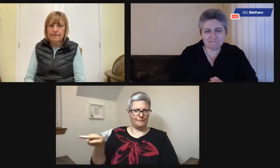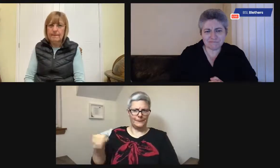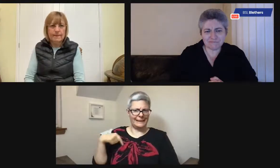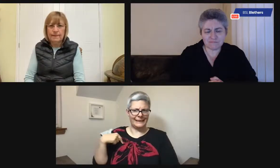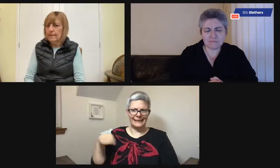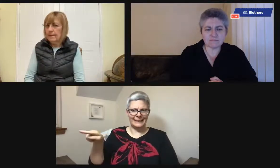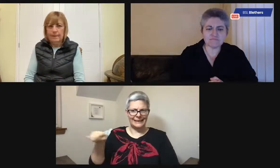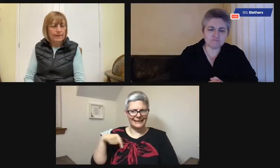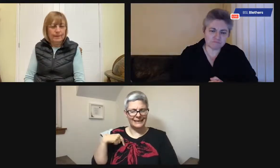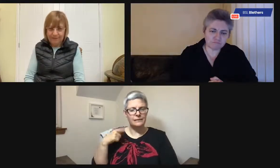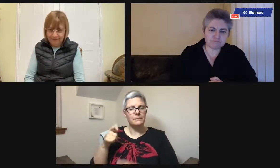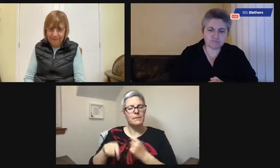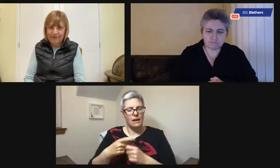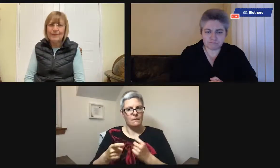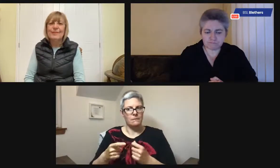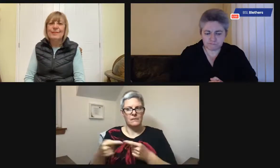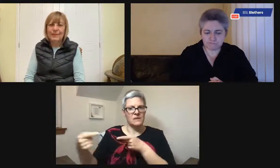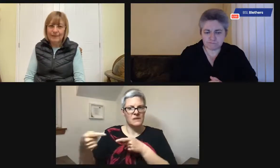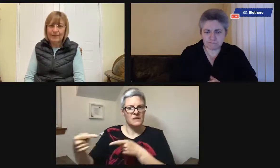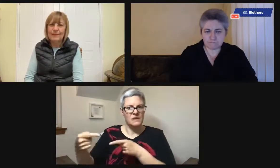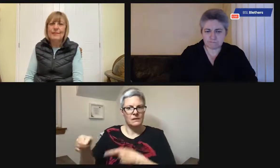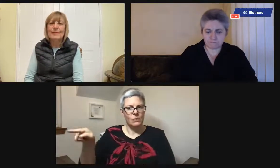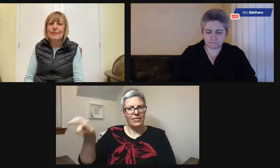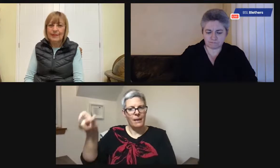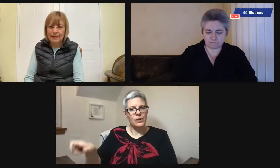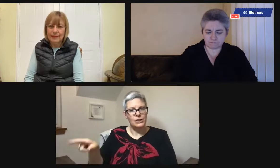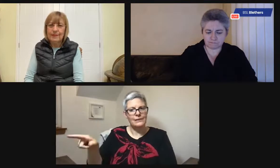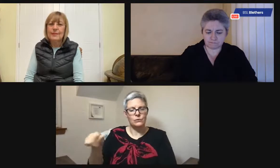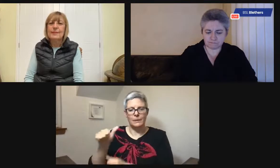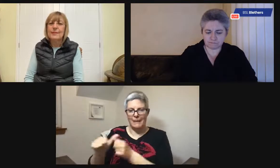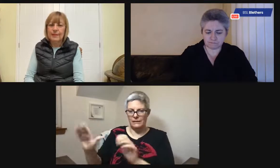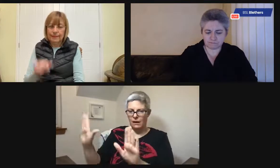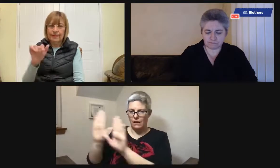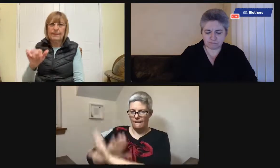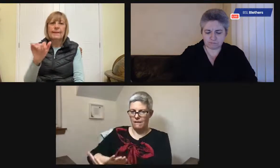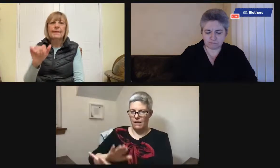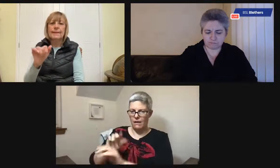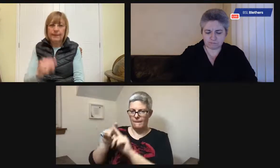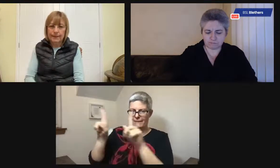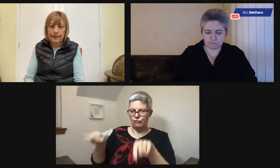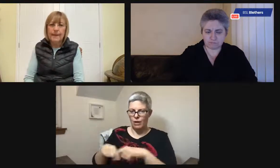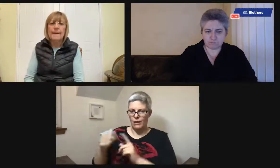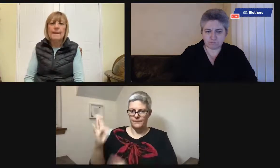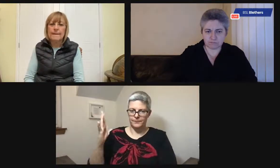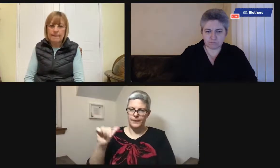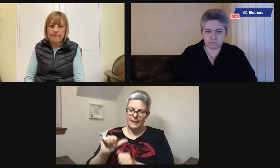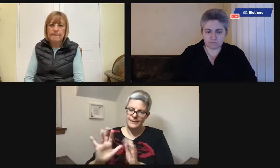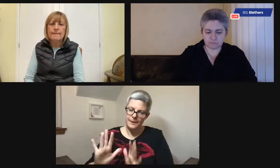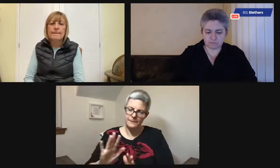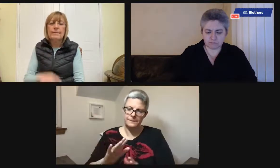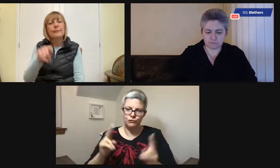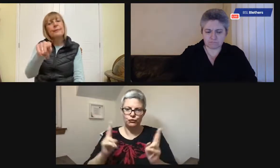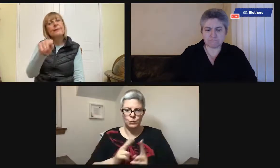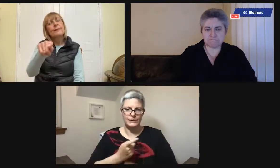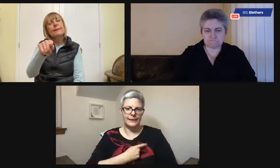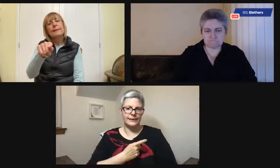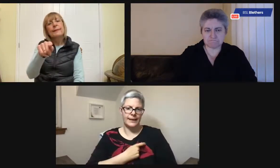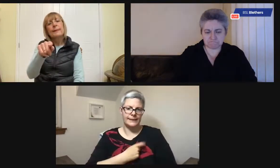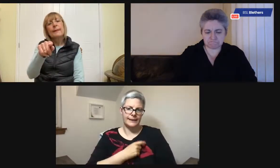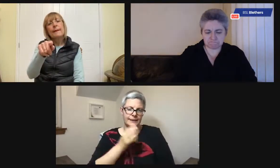wattle. And they think, well, that's not me. So they can start to argue with that person. So I would recommend that